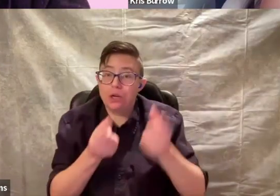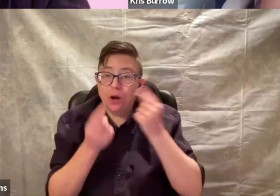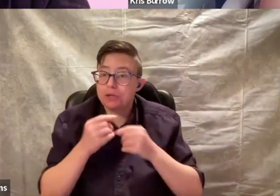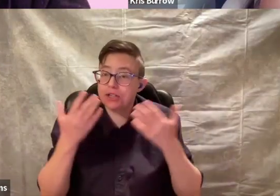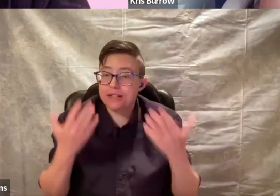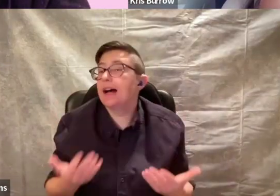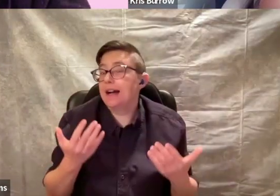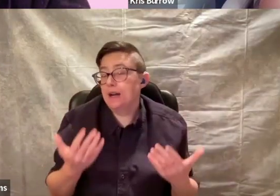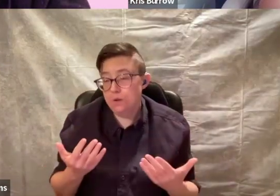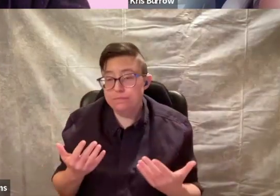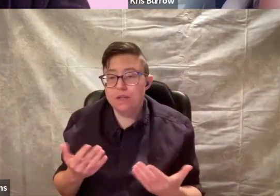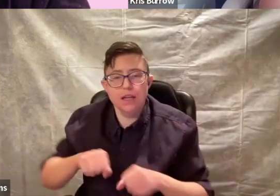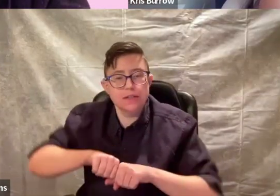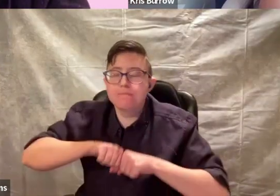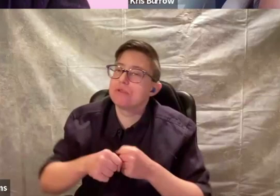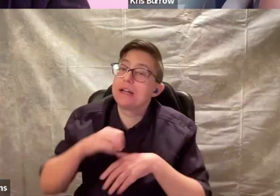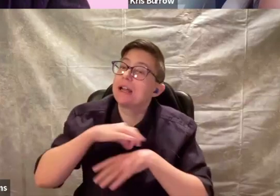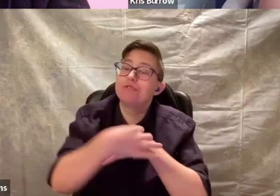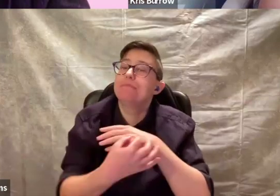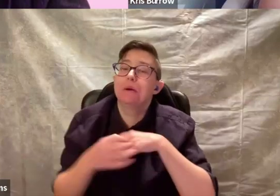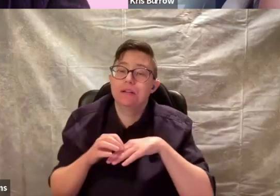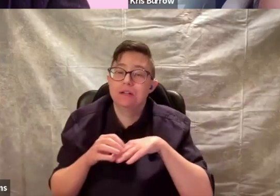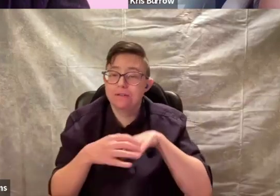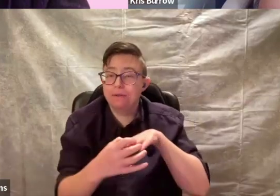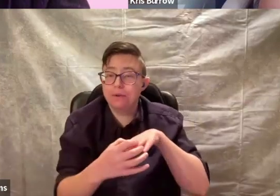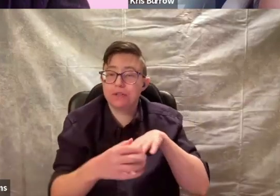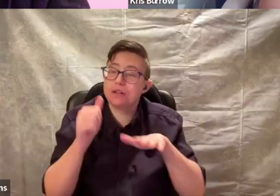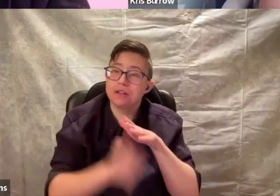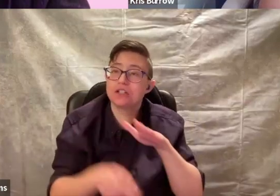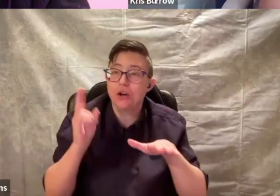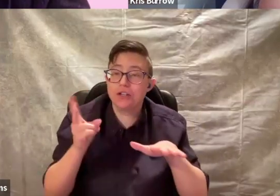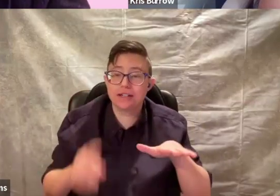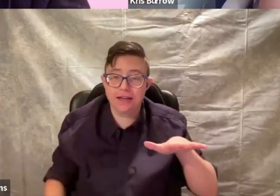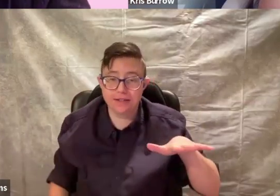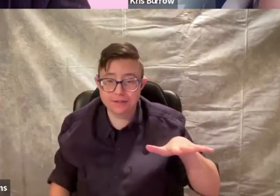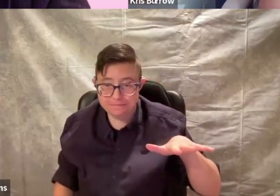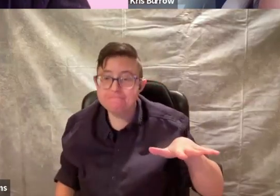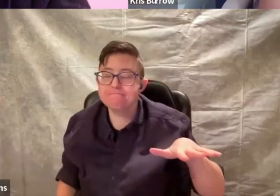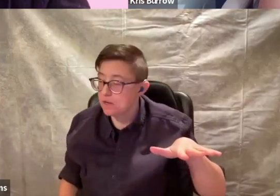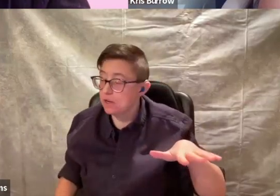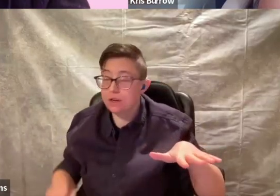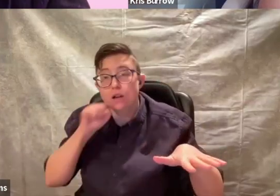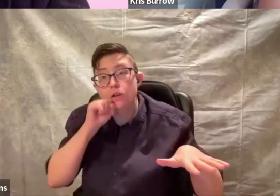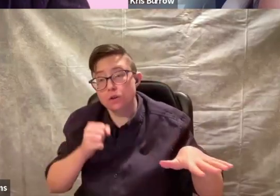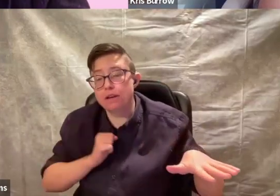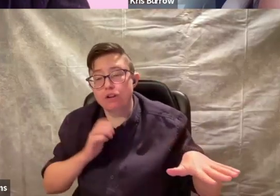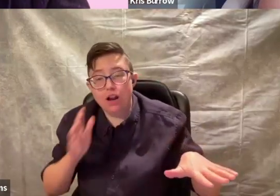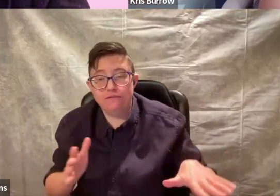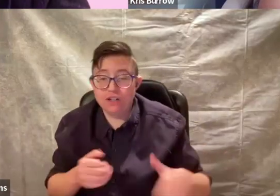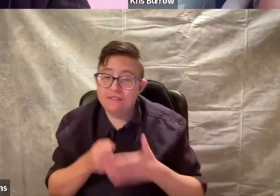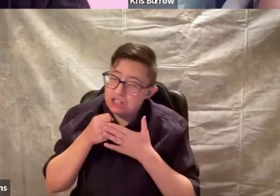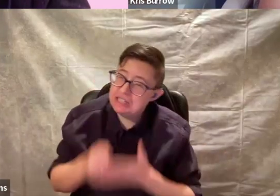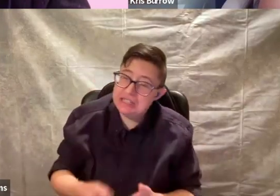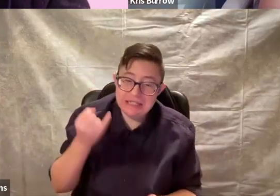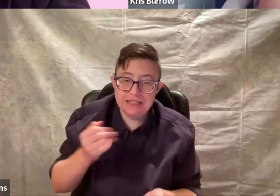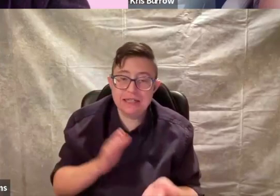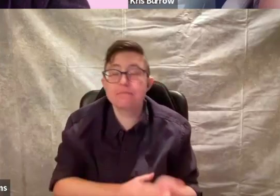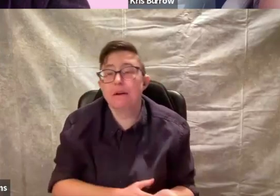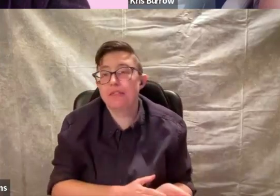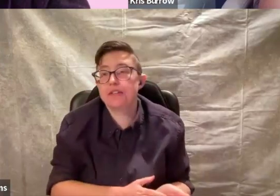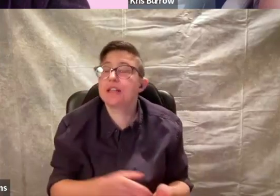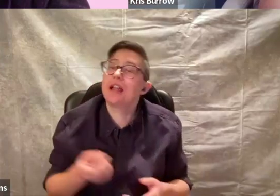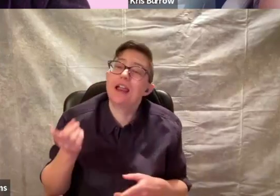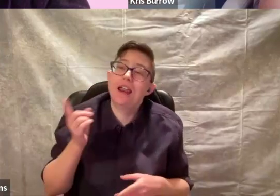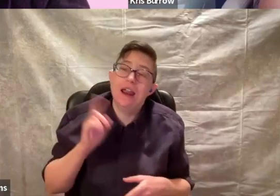The only option now is to break every bone in your foot and start again. You'll be recovering for at least